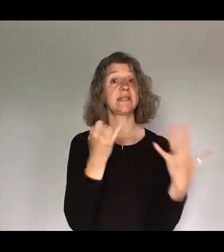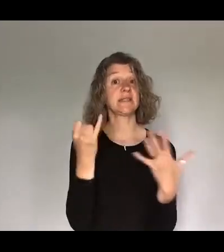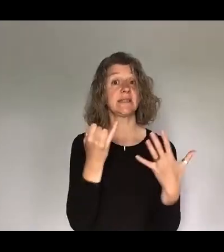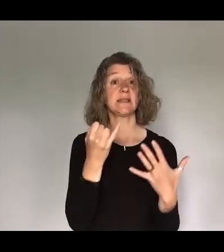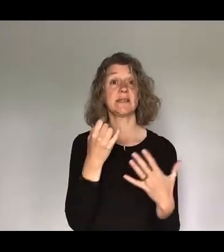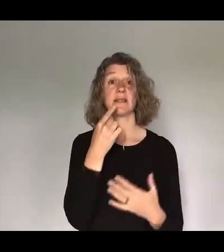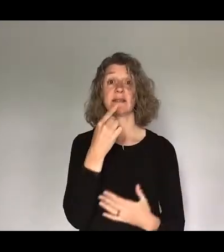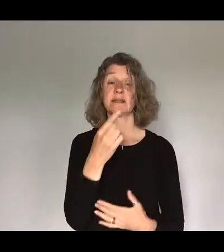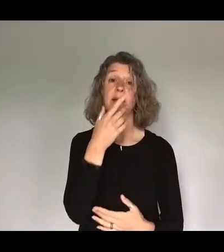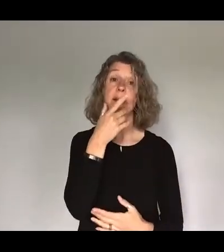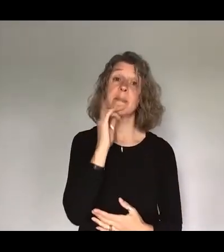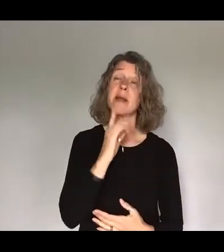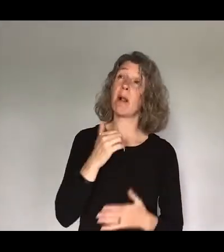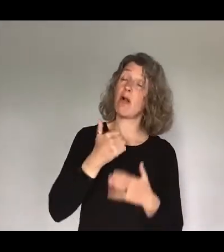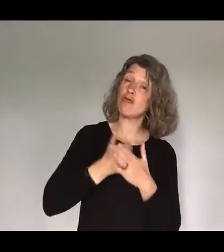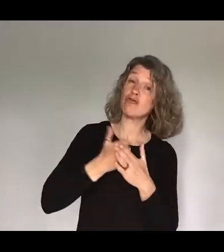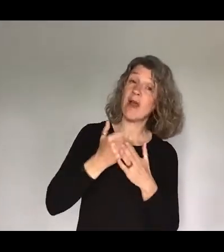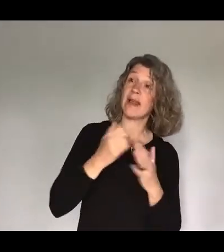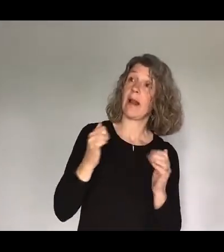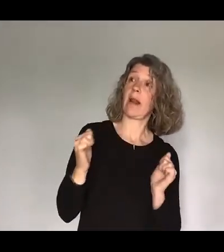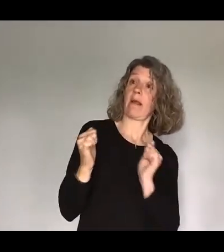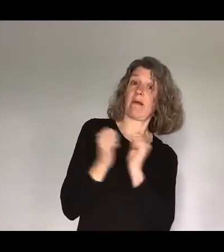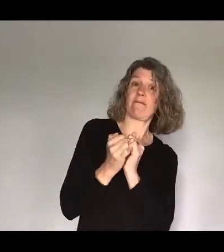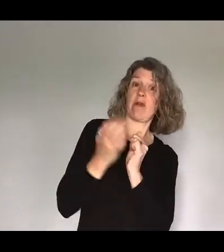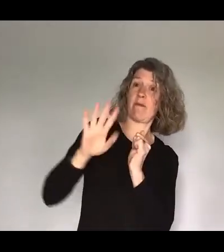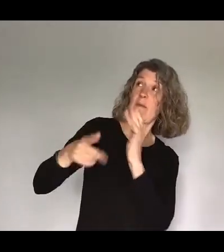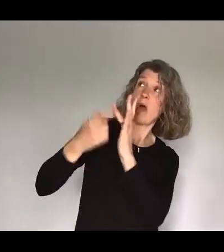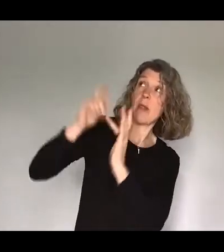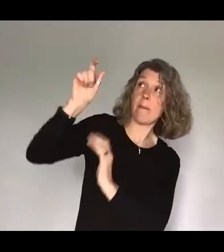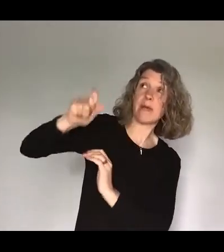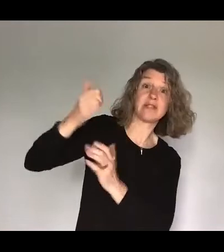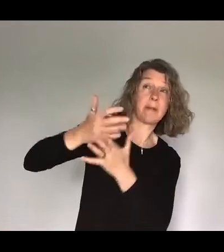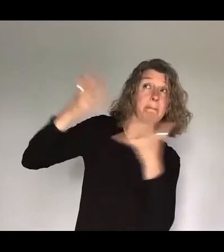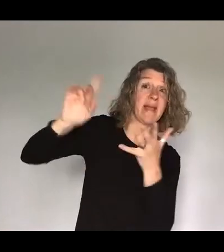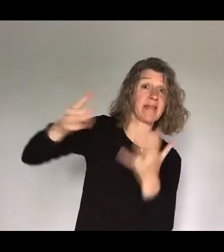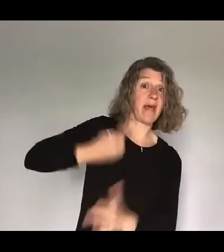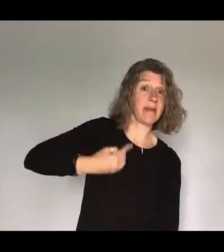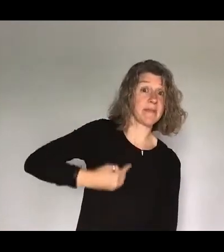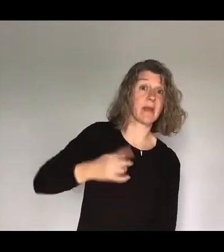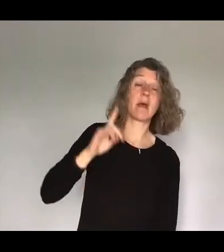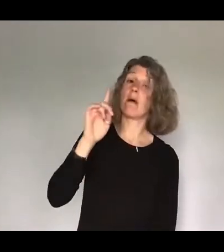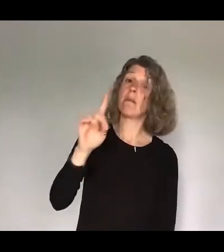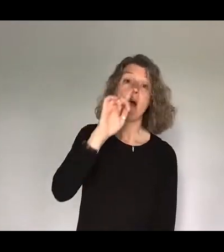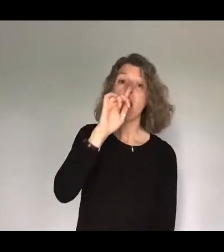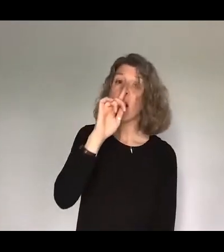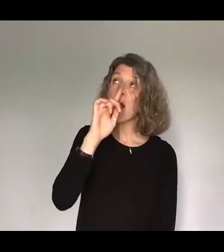by someone greater than themselves but God cannot upgrade this promise to make it more reliable